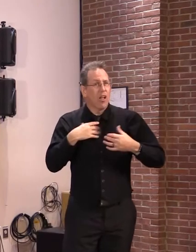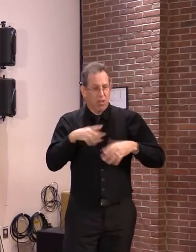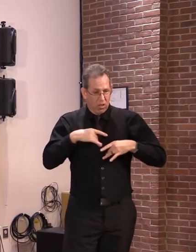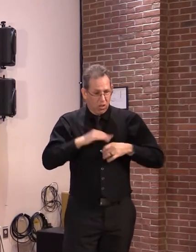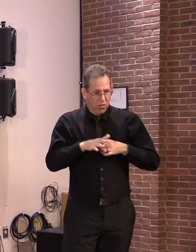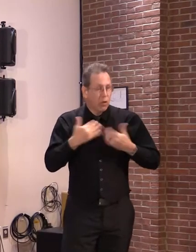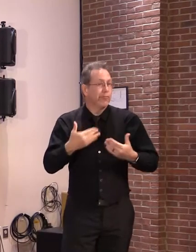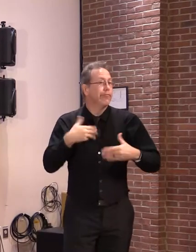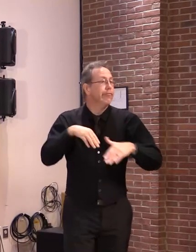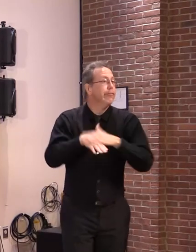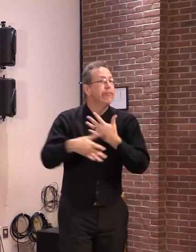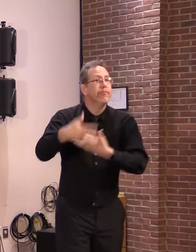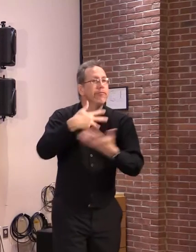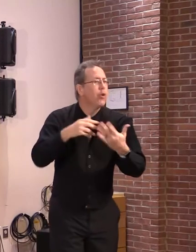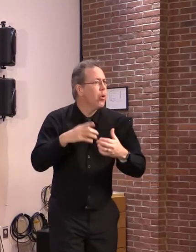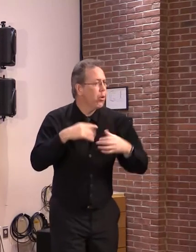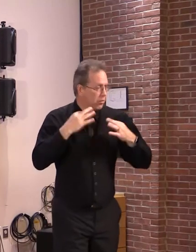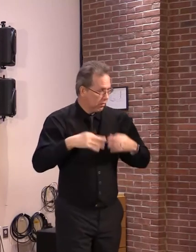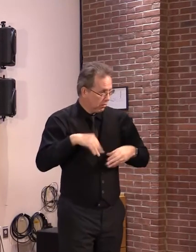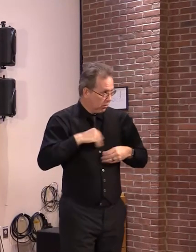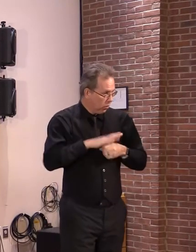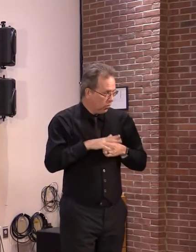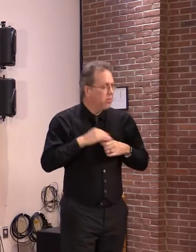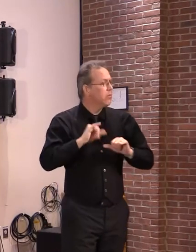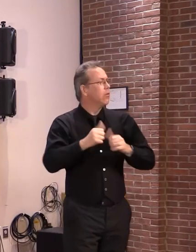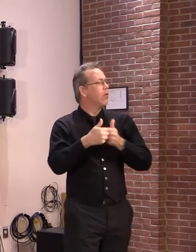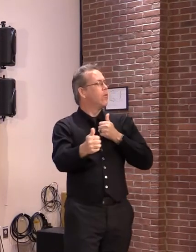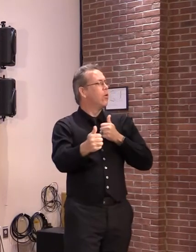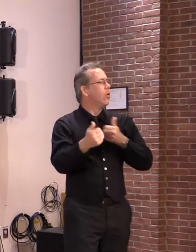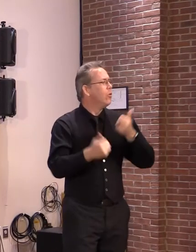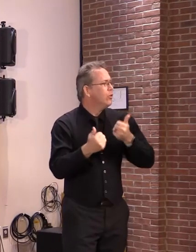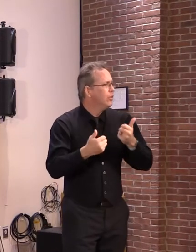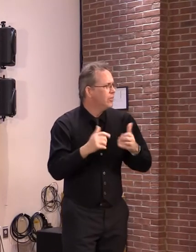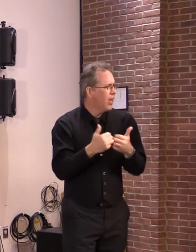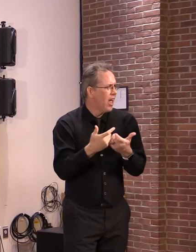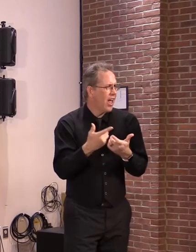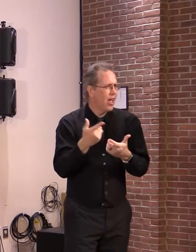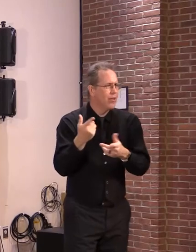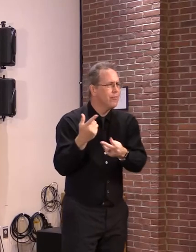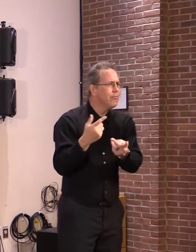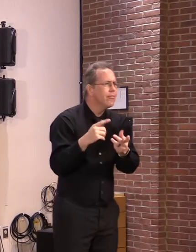Can you talk a little bit about that? How does that not undermine that message?